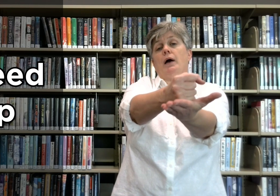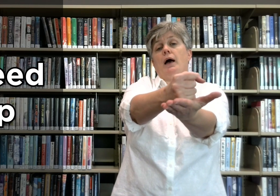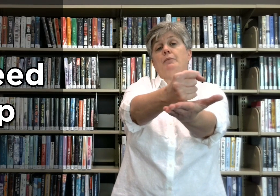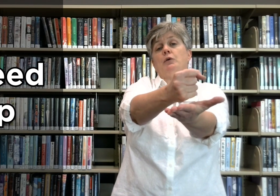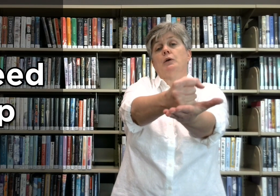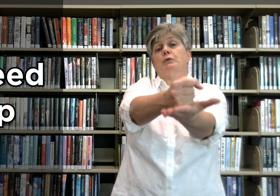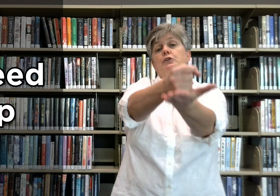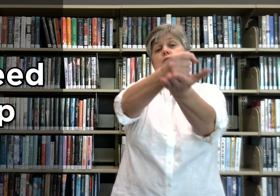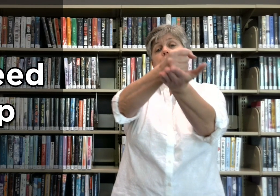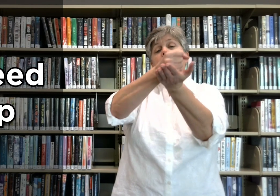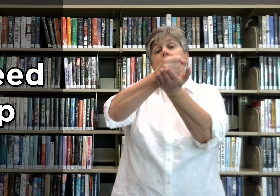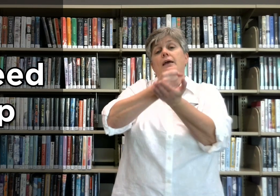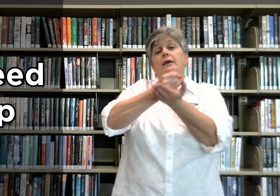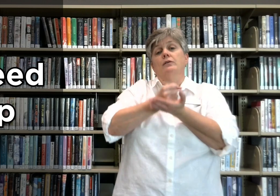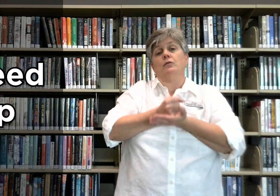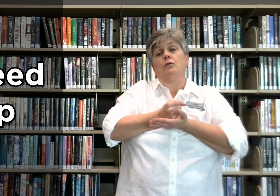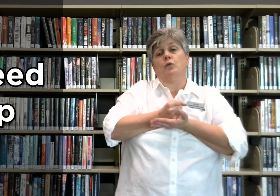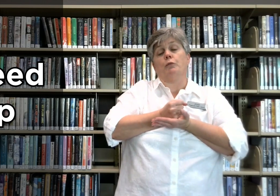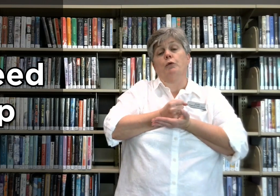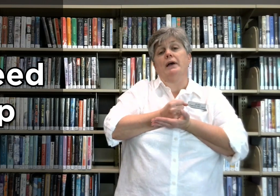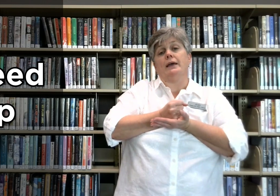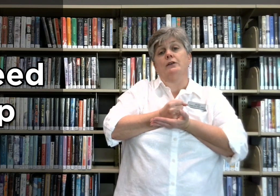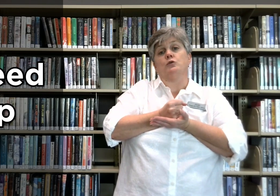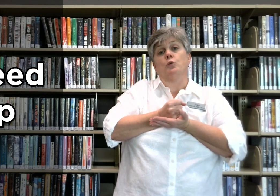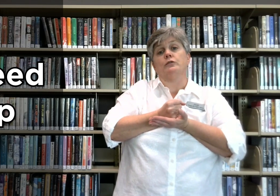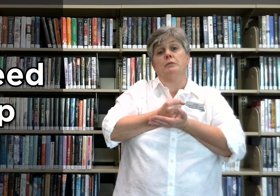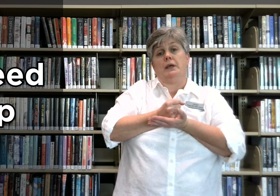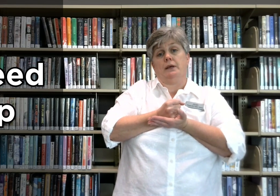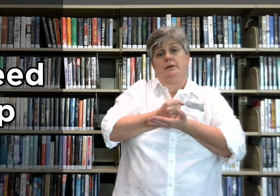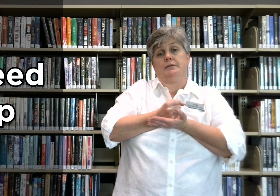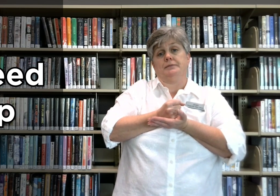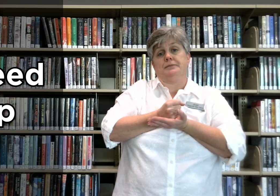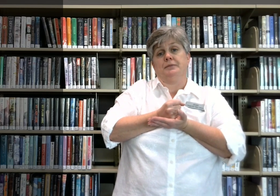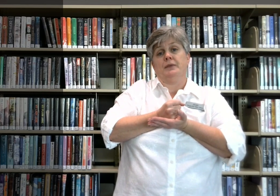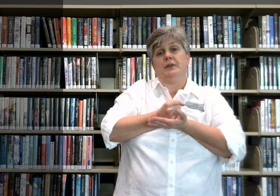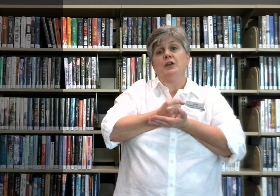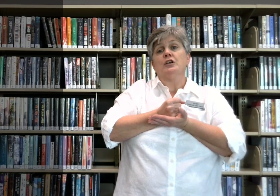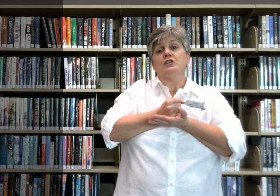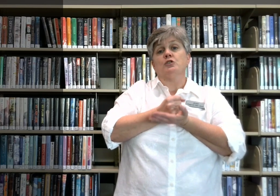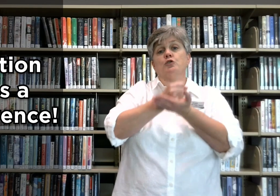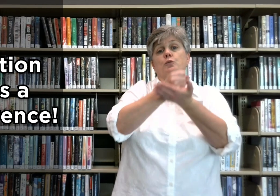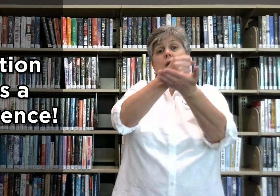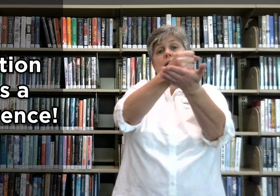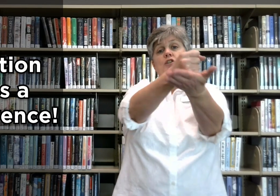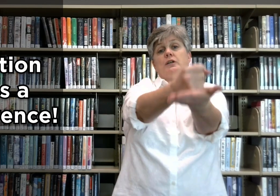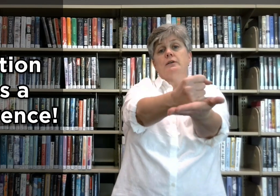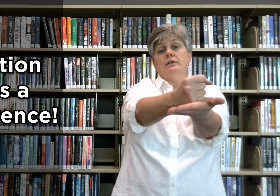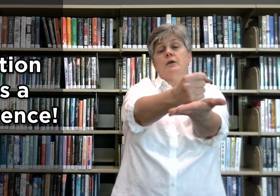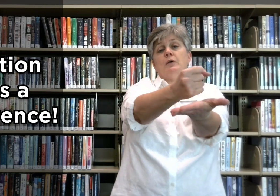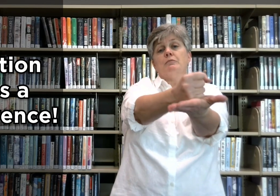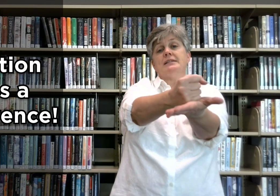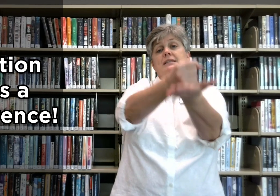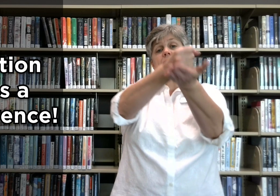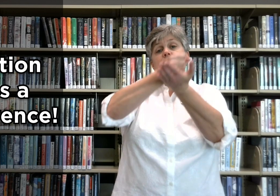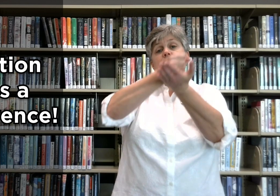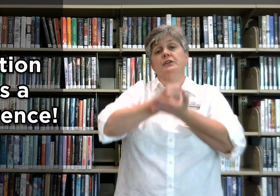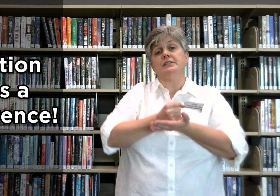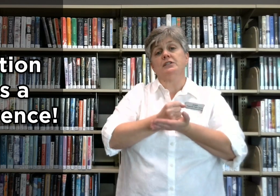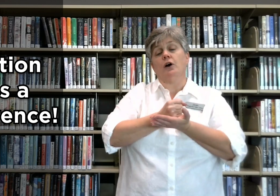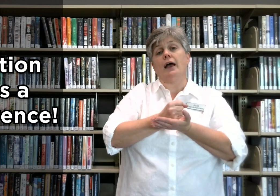I'm going to push my hand or pull my hand towards me. So direction makes a difference on how